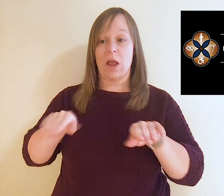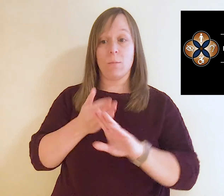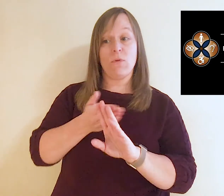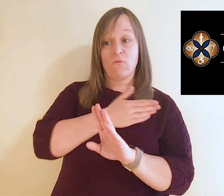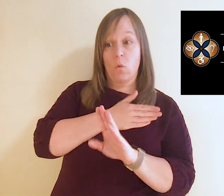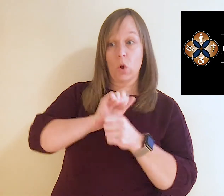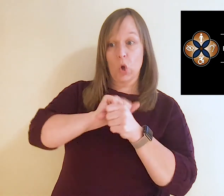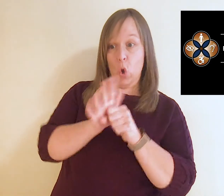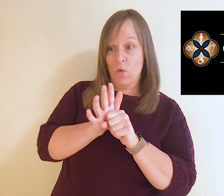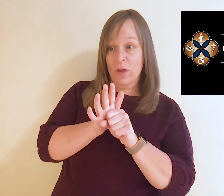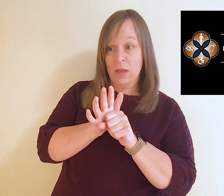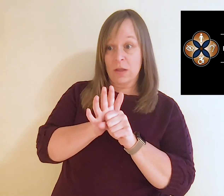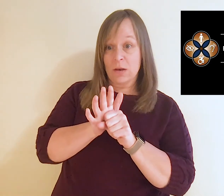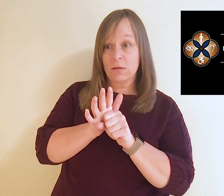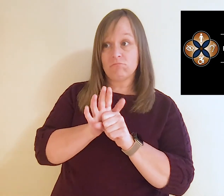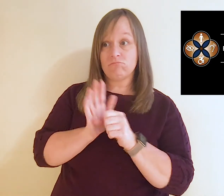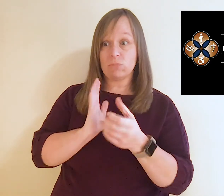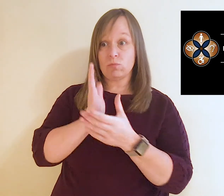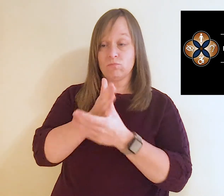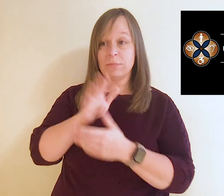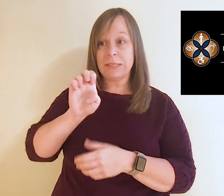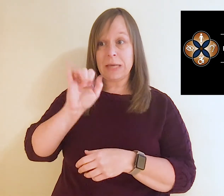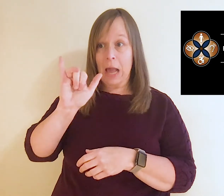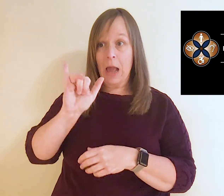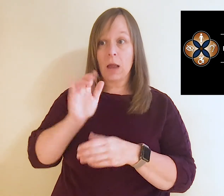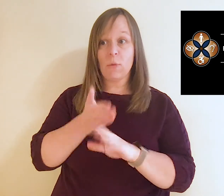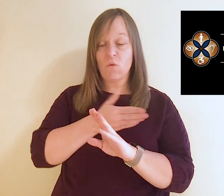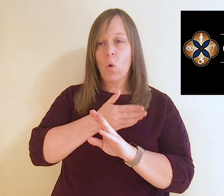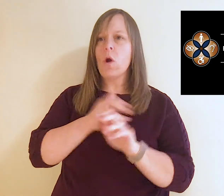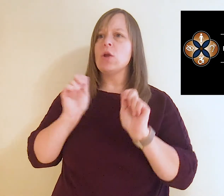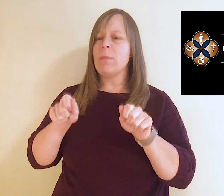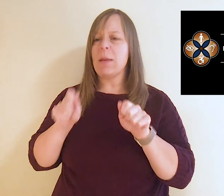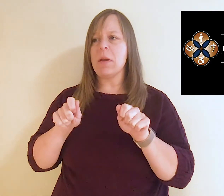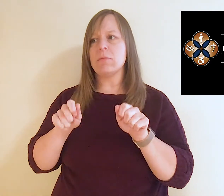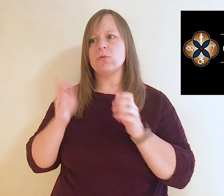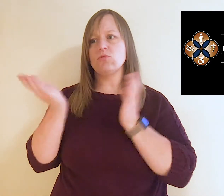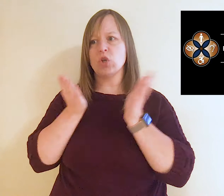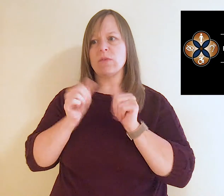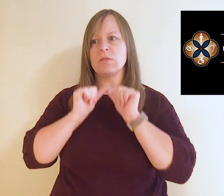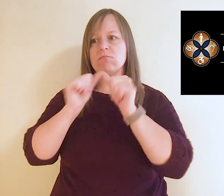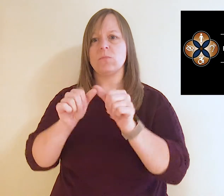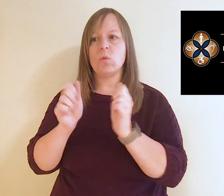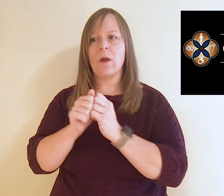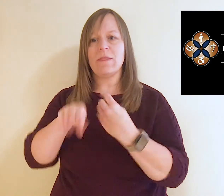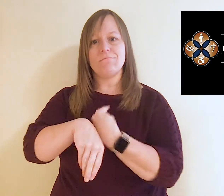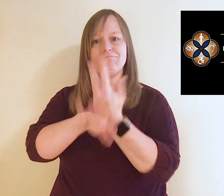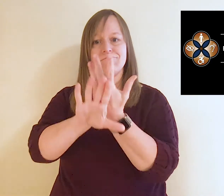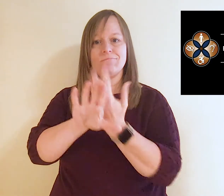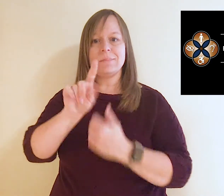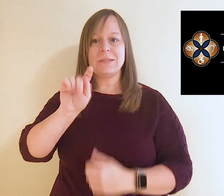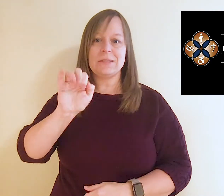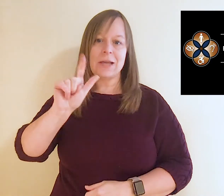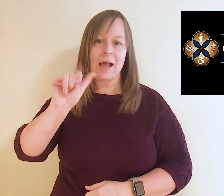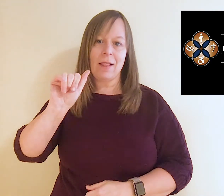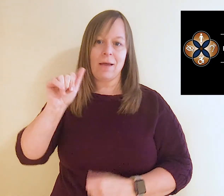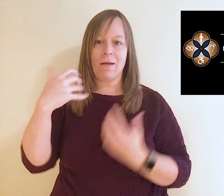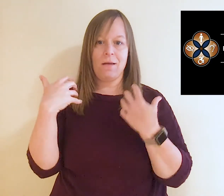intervention services before COVID-19, you may be able to get your child services with telehealth. You should contact